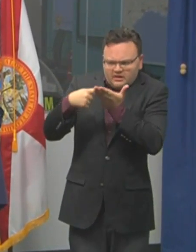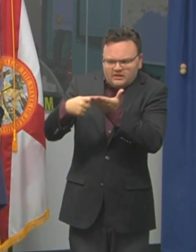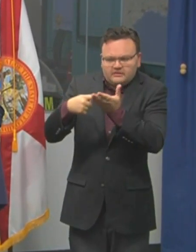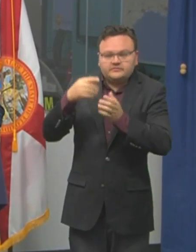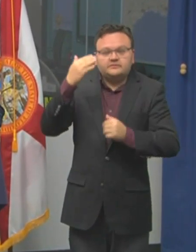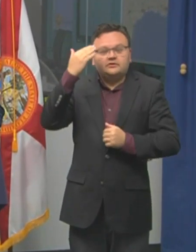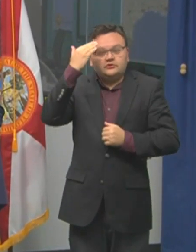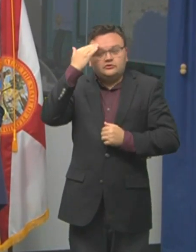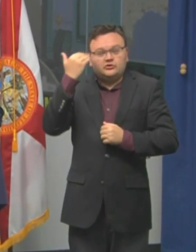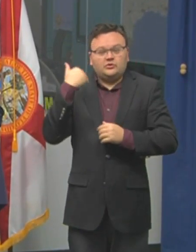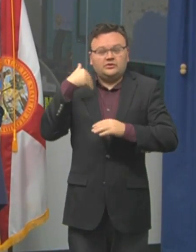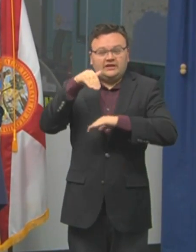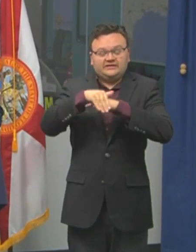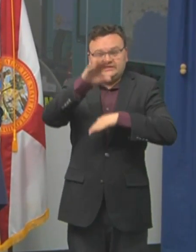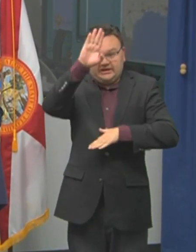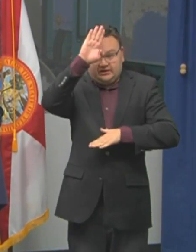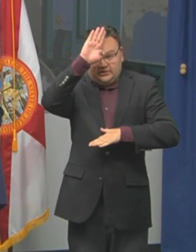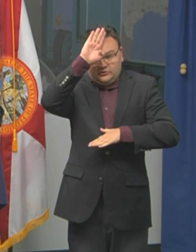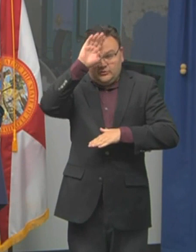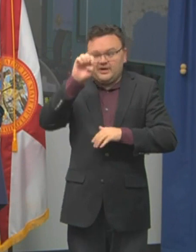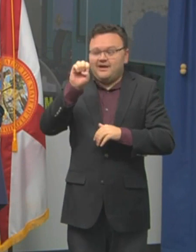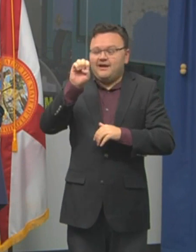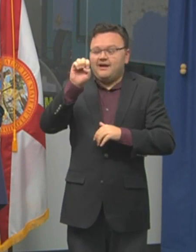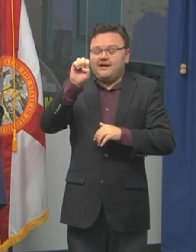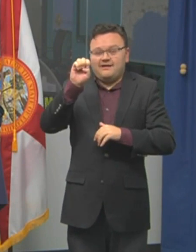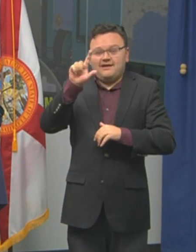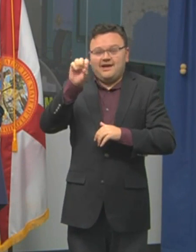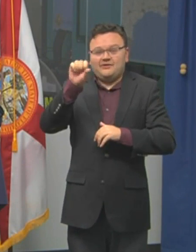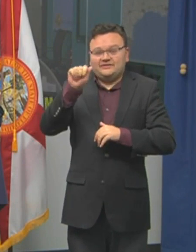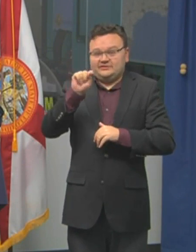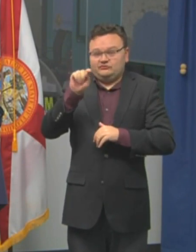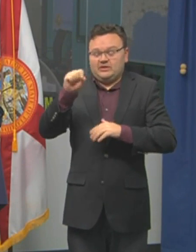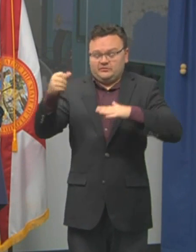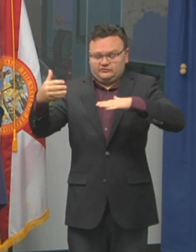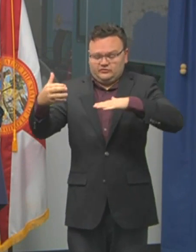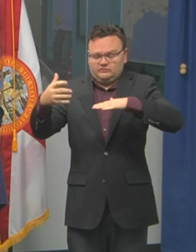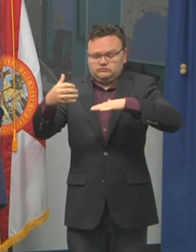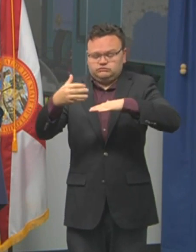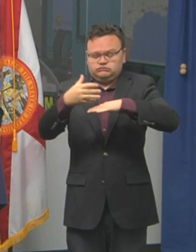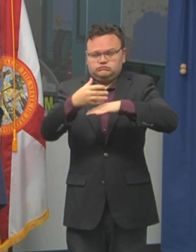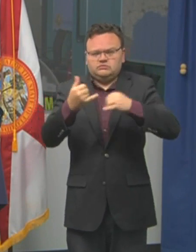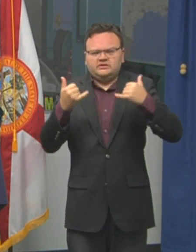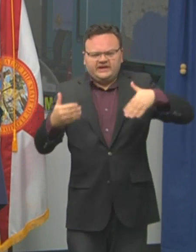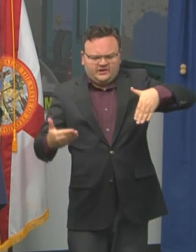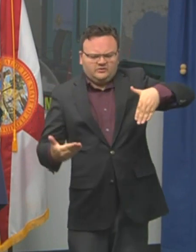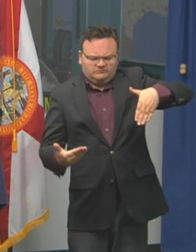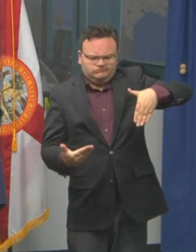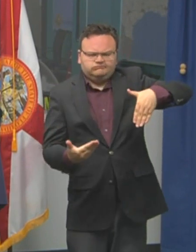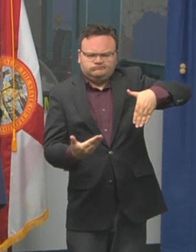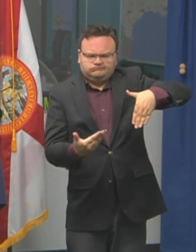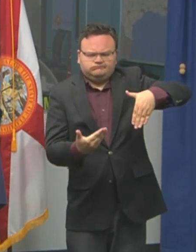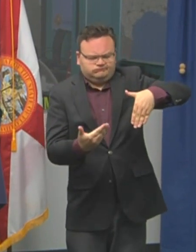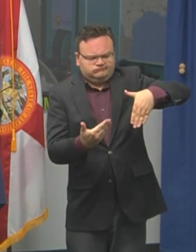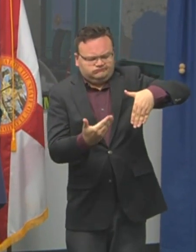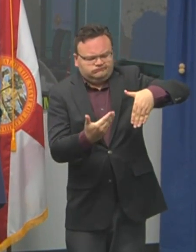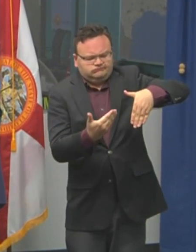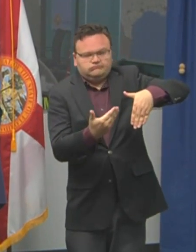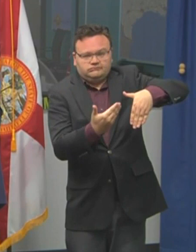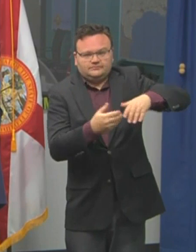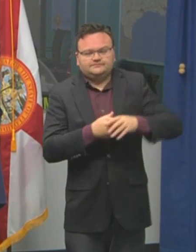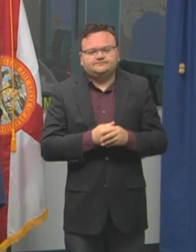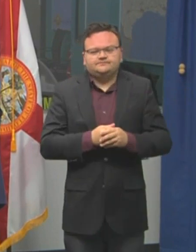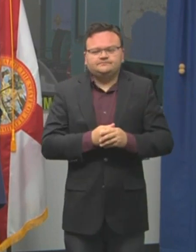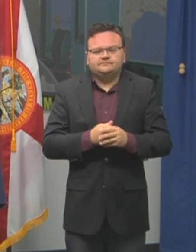in Cuba. It's back over water headed north over the eastern Gulf of Mexico. As of 8am, the National Hurricane Center advisory